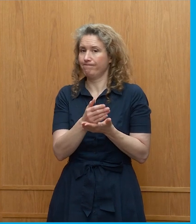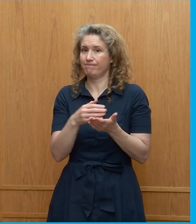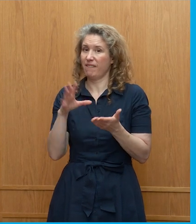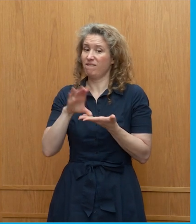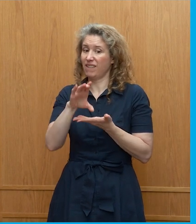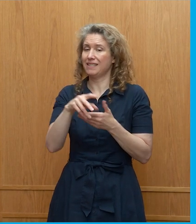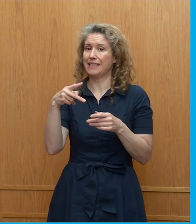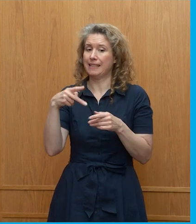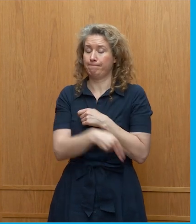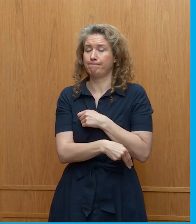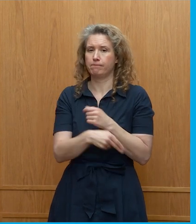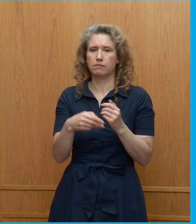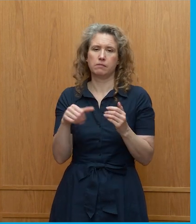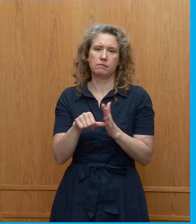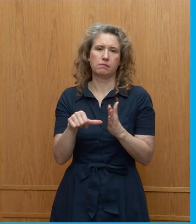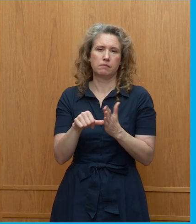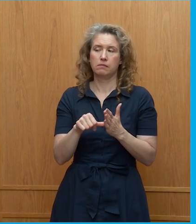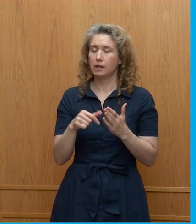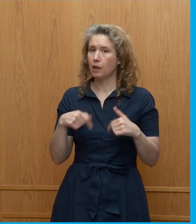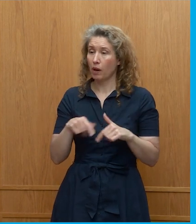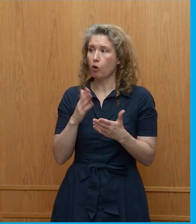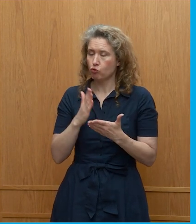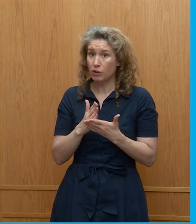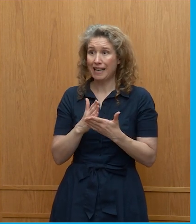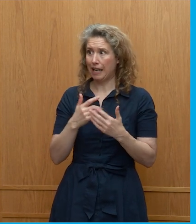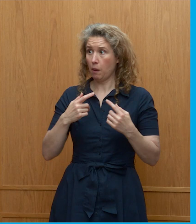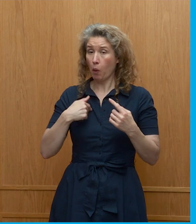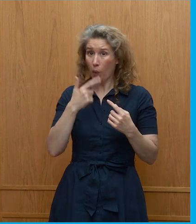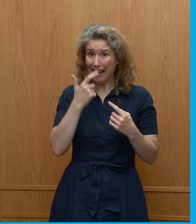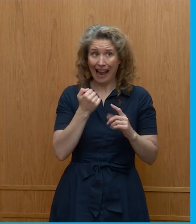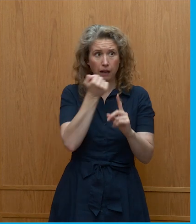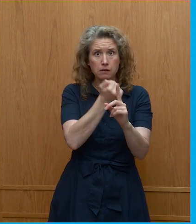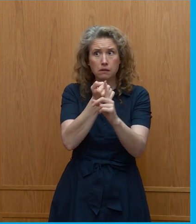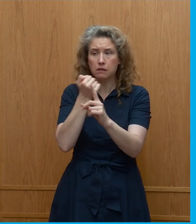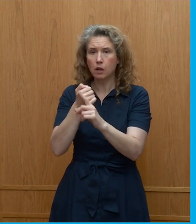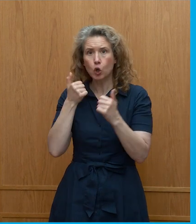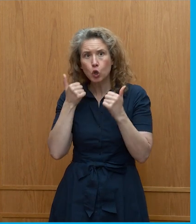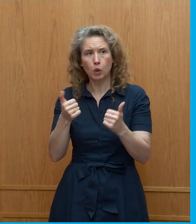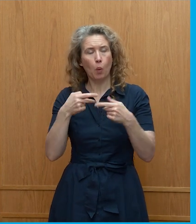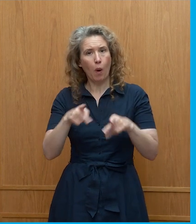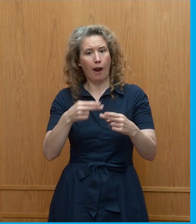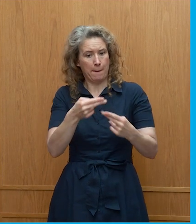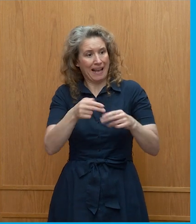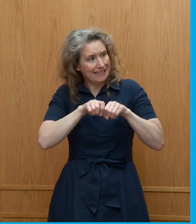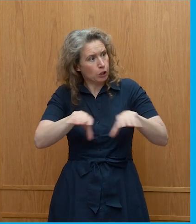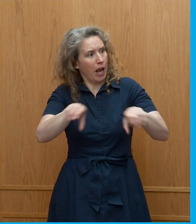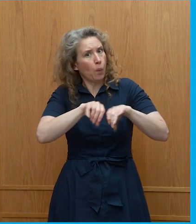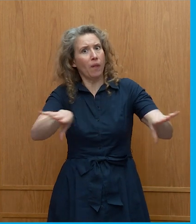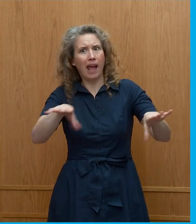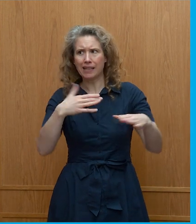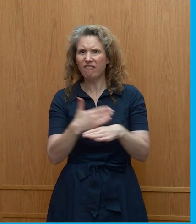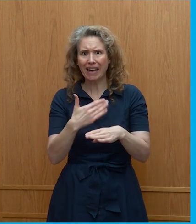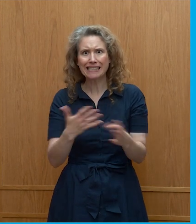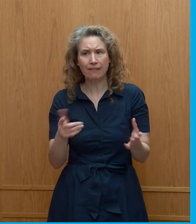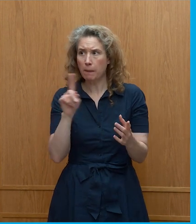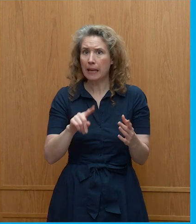crisis um and we are a really effective positive um way to deliver public messages of